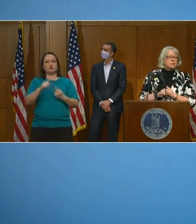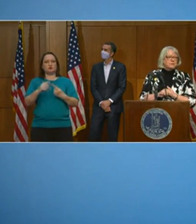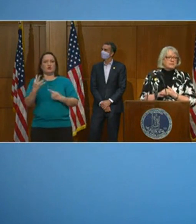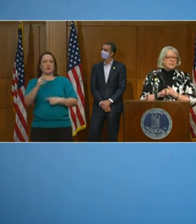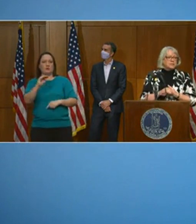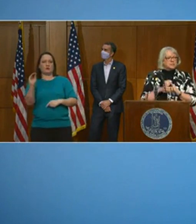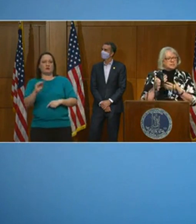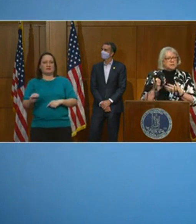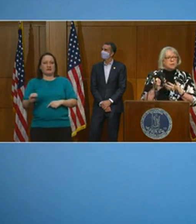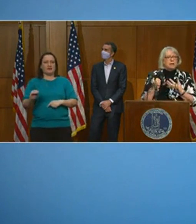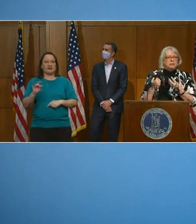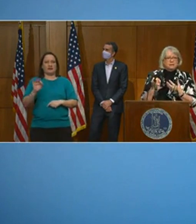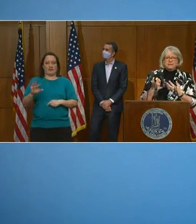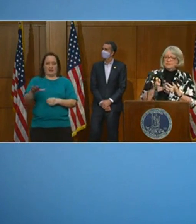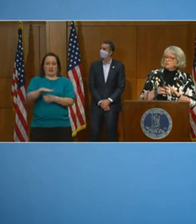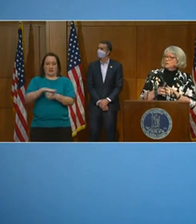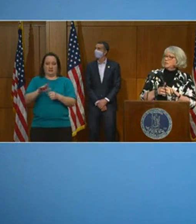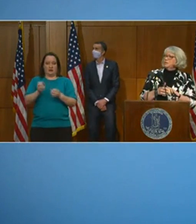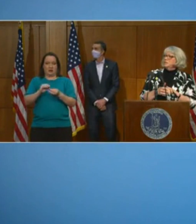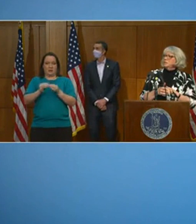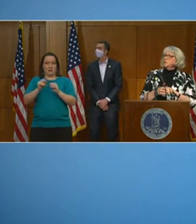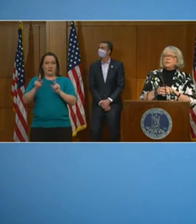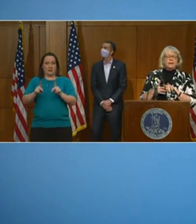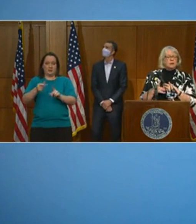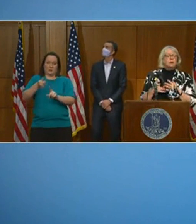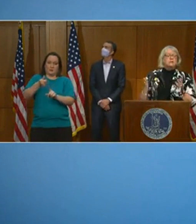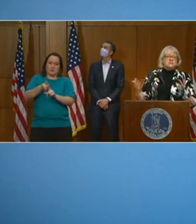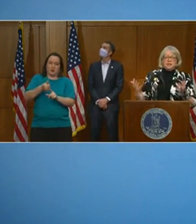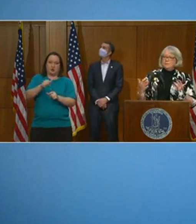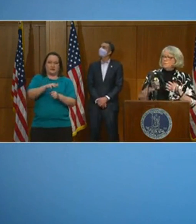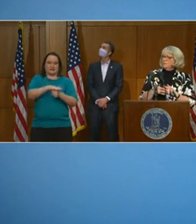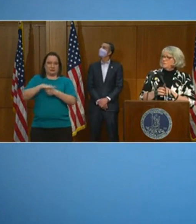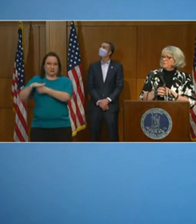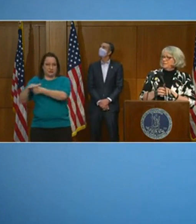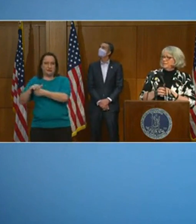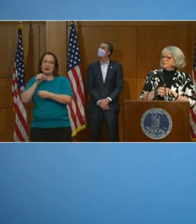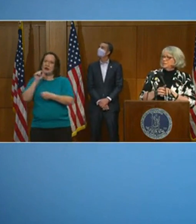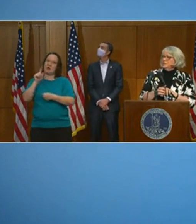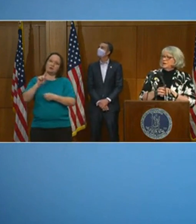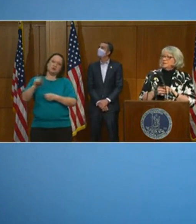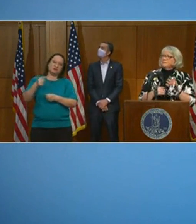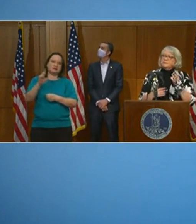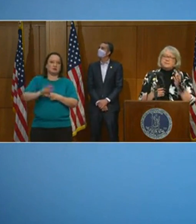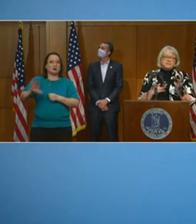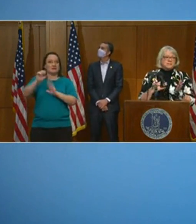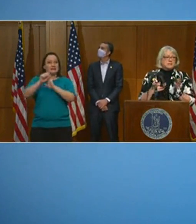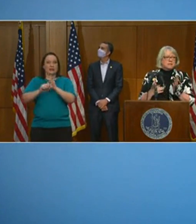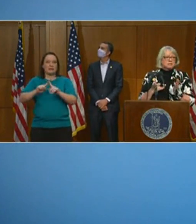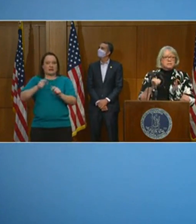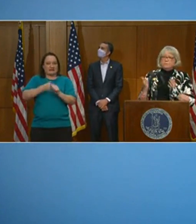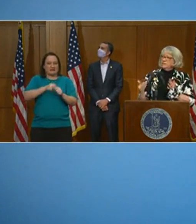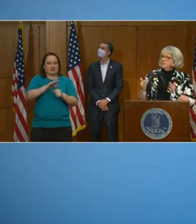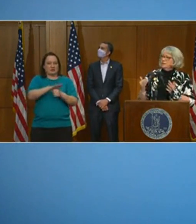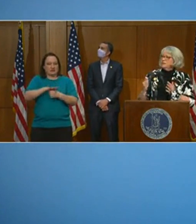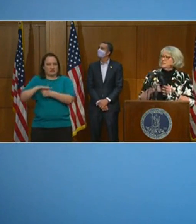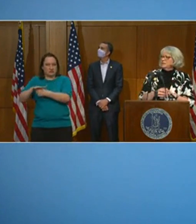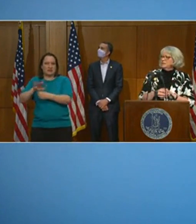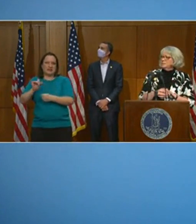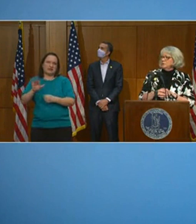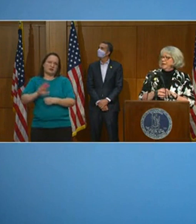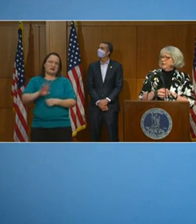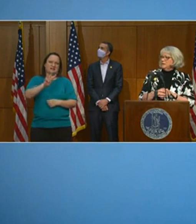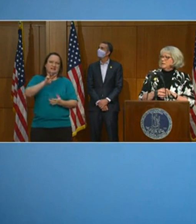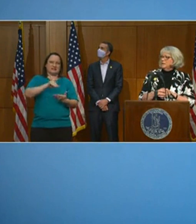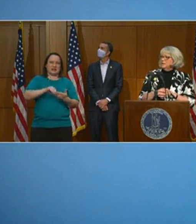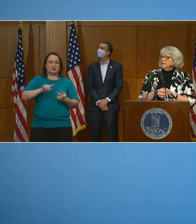want to make sure that's not just statewide, but every district. So we're looking across the Commonwealth for disease. That's between 6,000 to 13,000